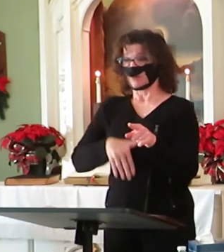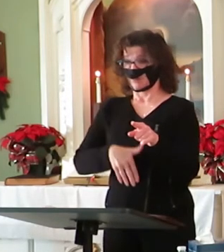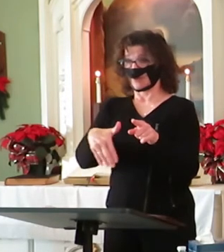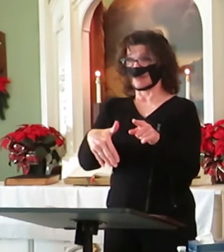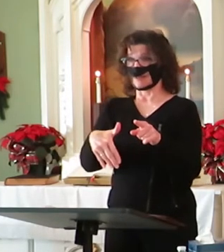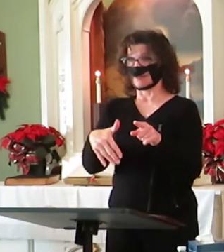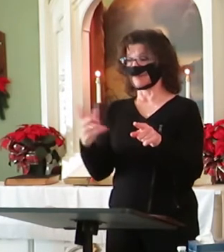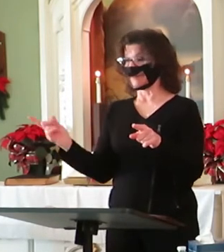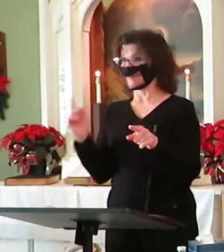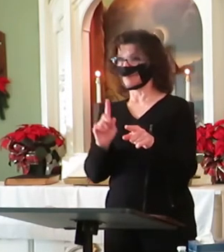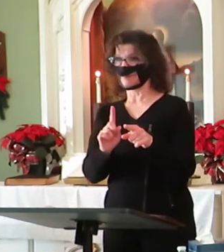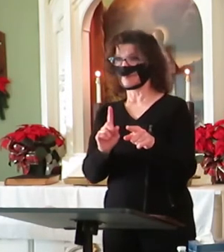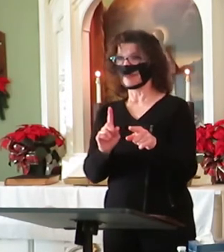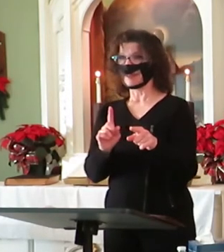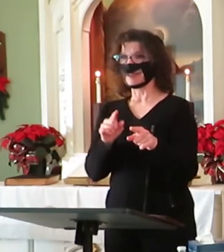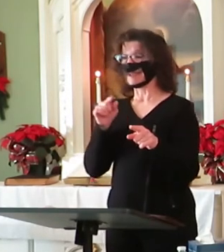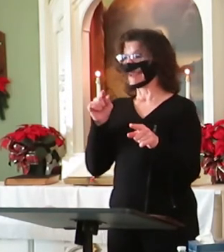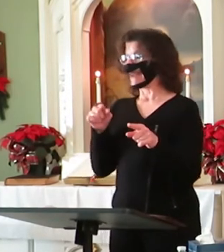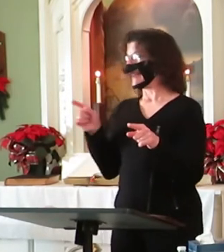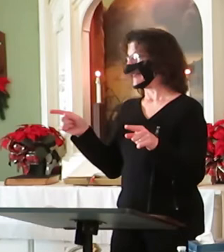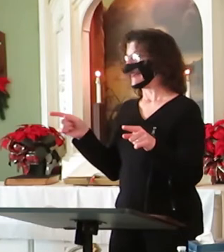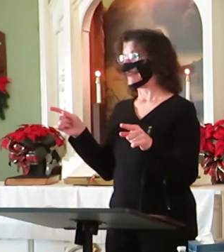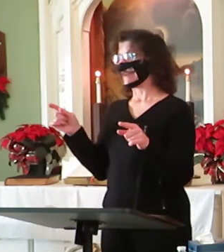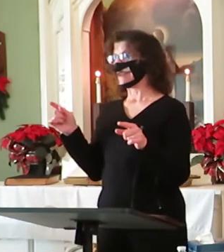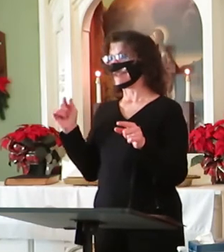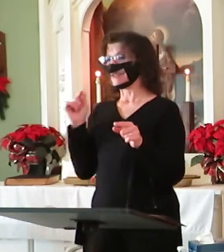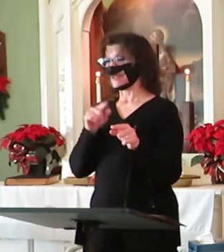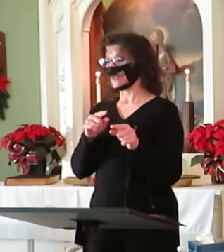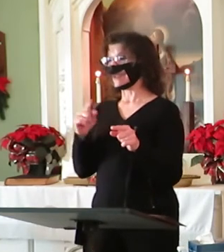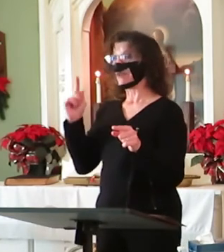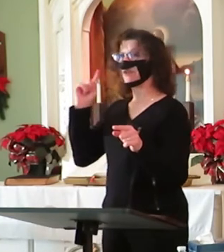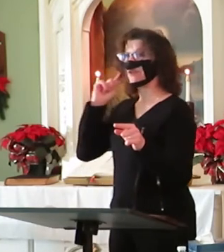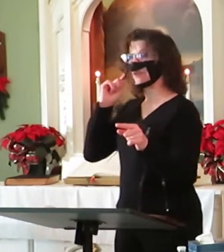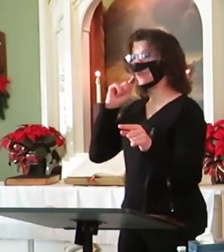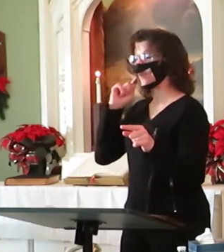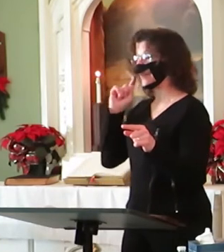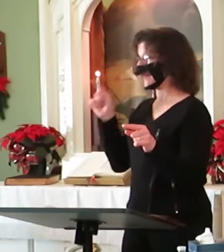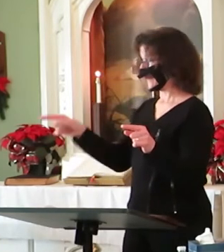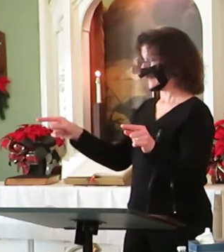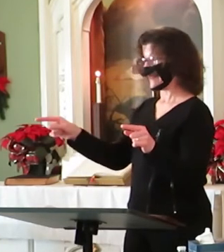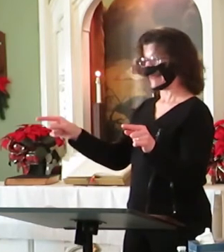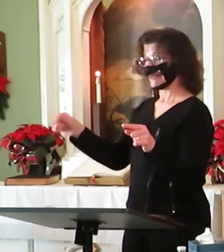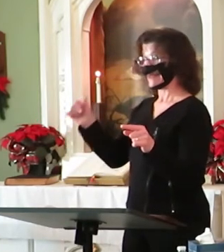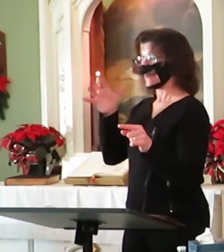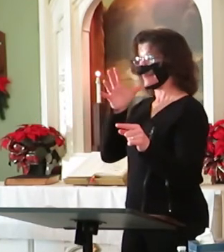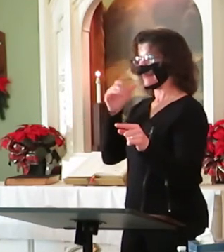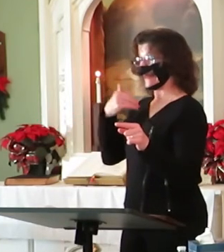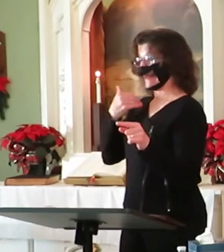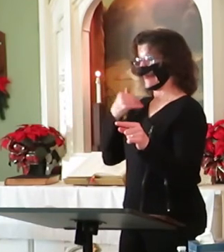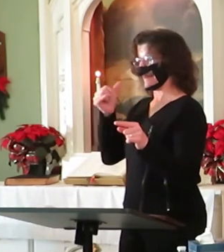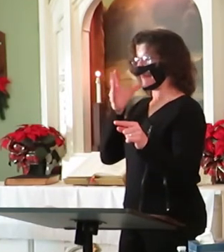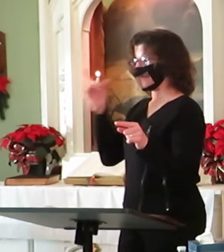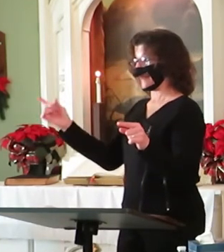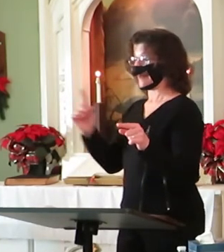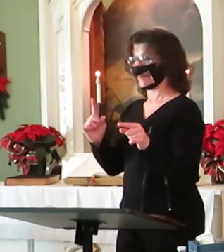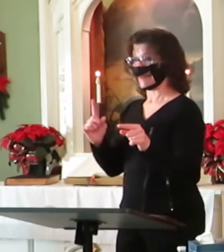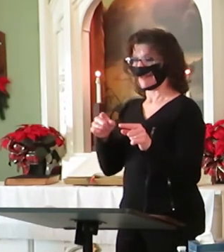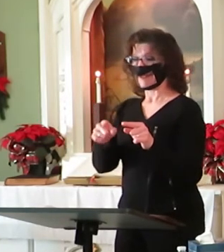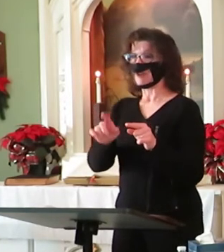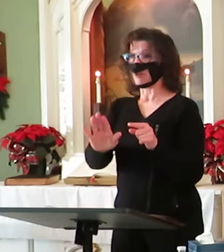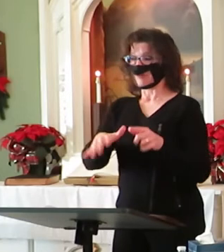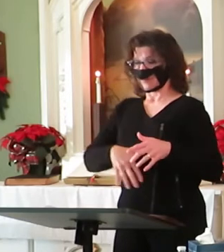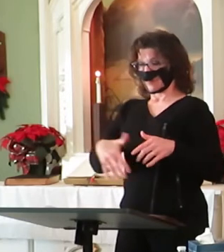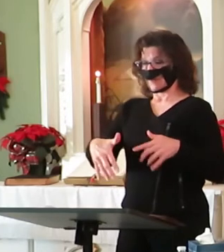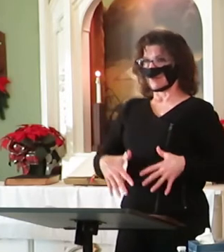When Elizabeth hears of the arrival of Mary, the babe leaped in her womb for joy, and Mary responds with a